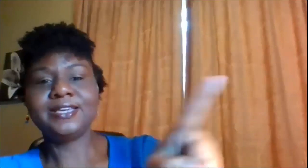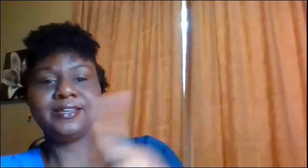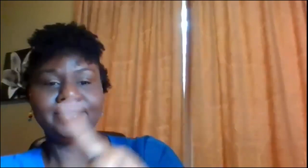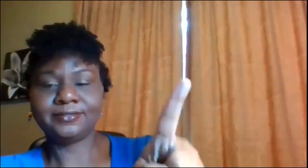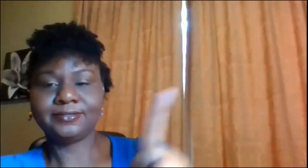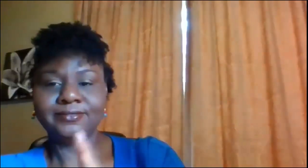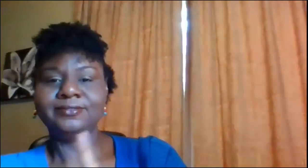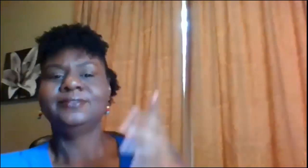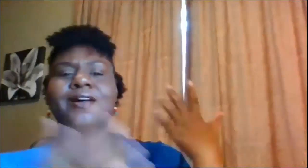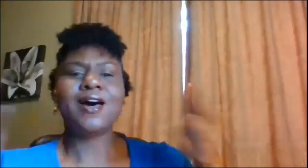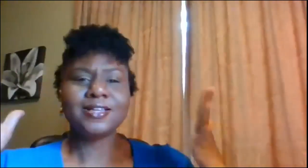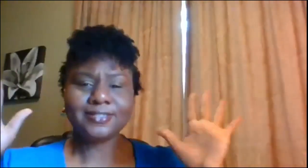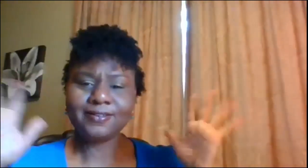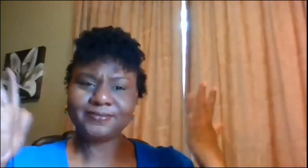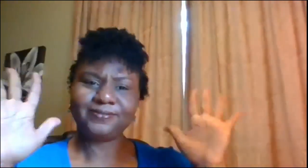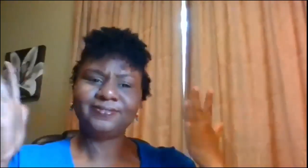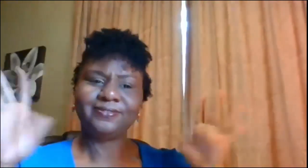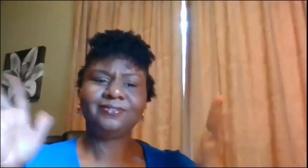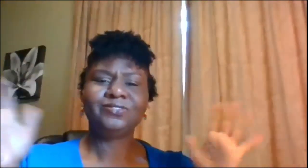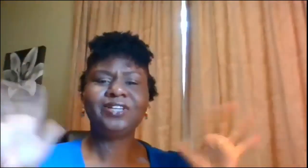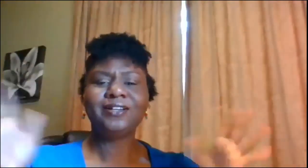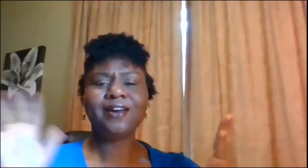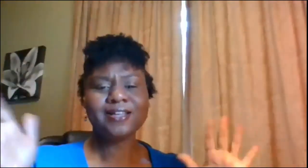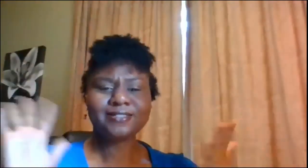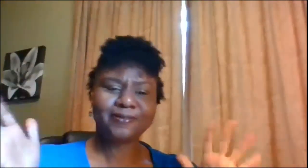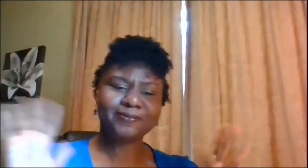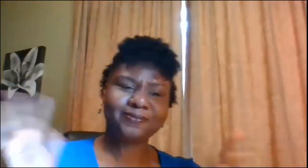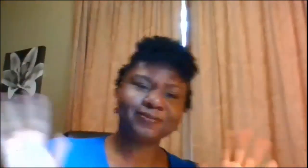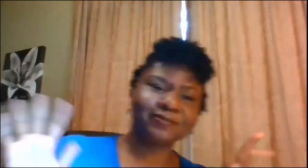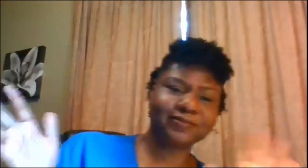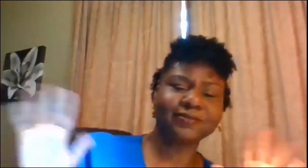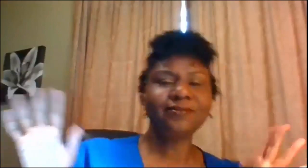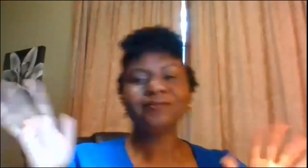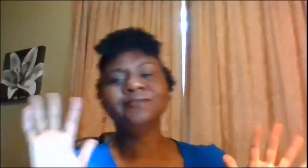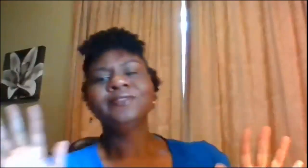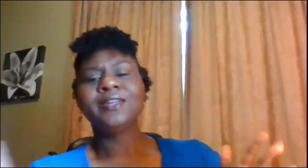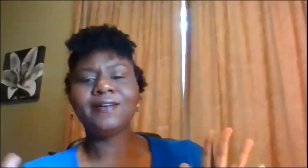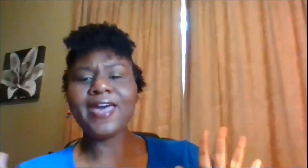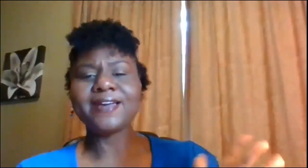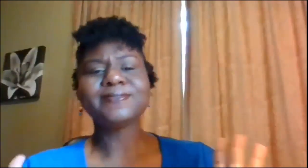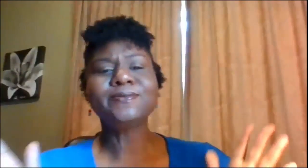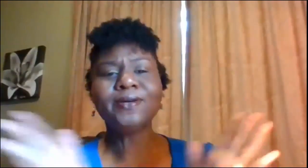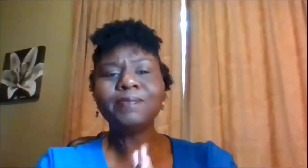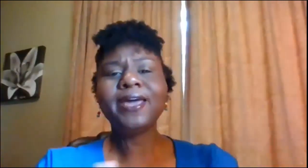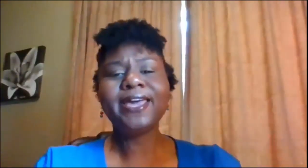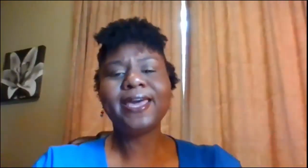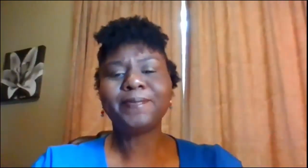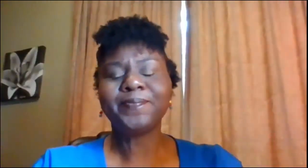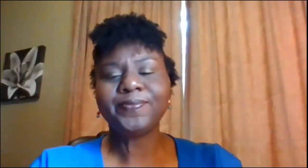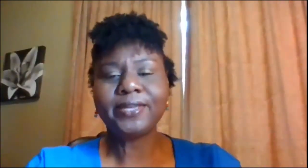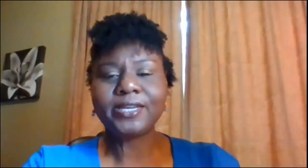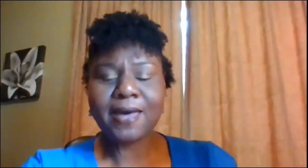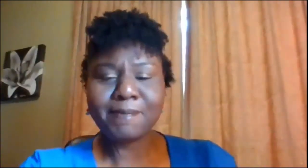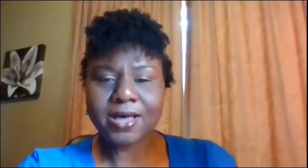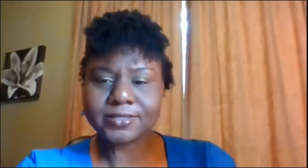Z awesome y'all did awesome okay so we're going to play a game in the chat box